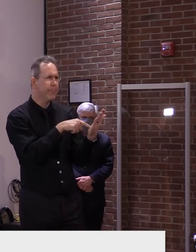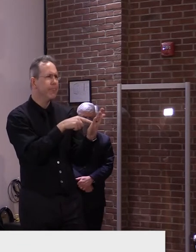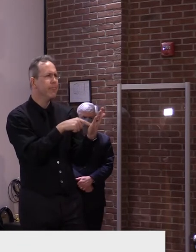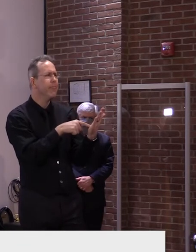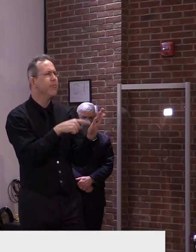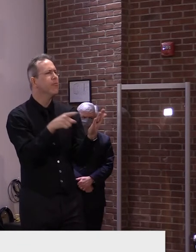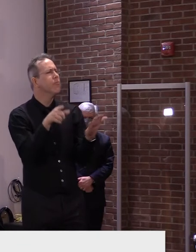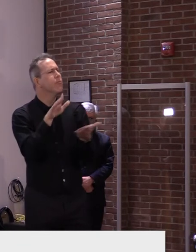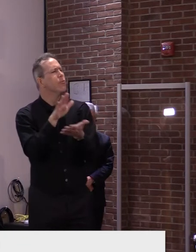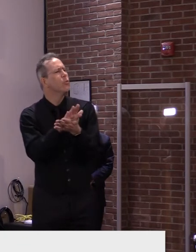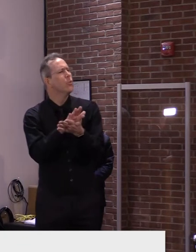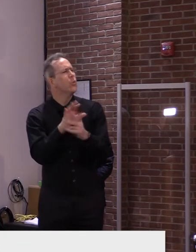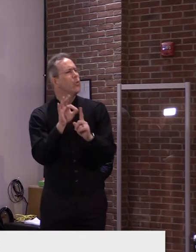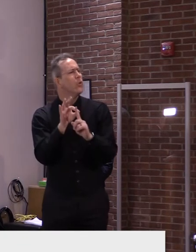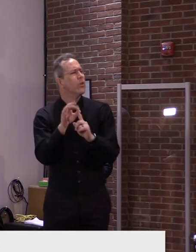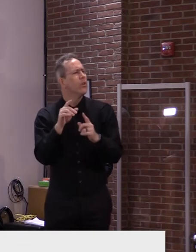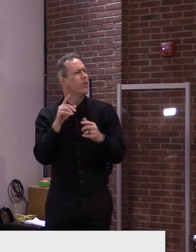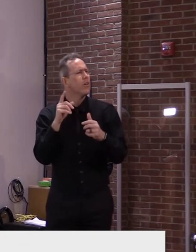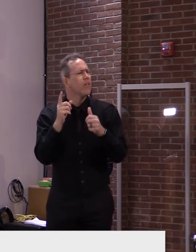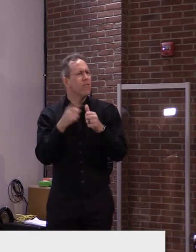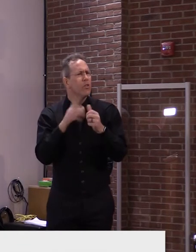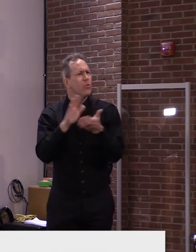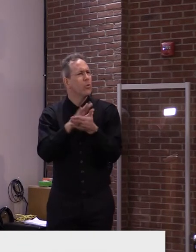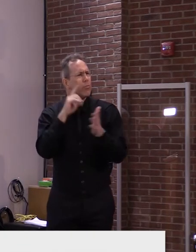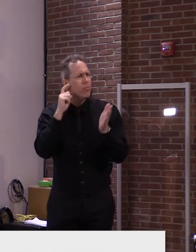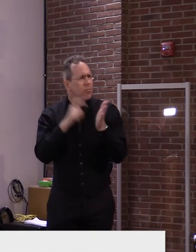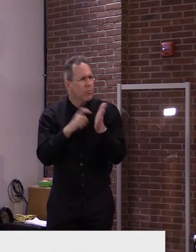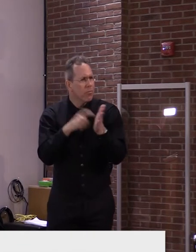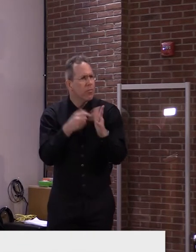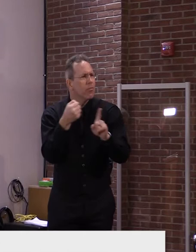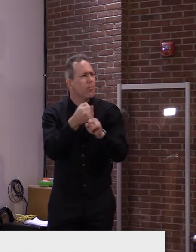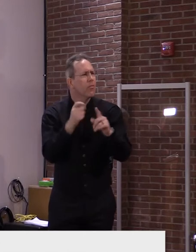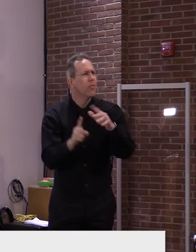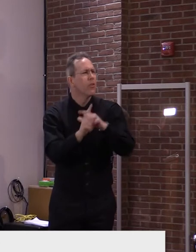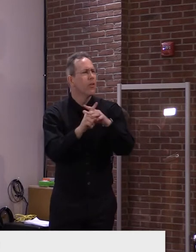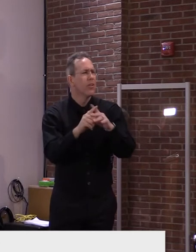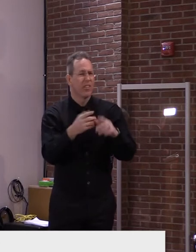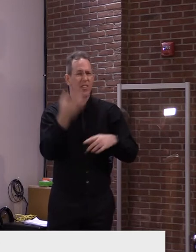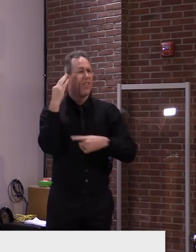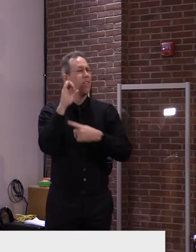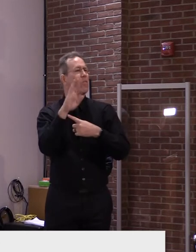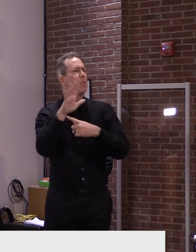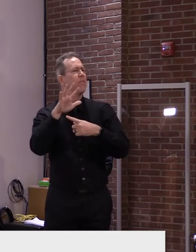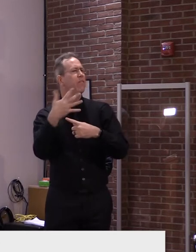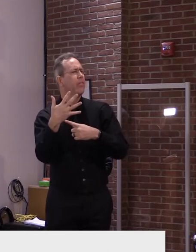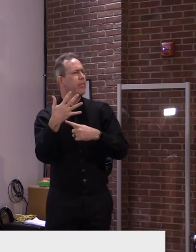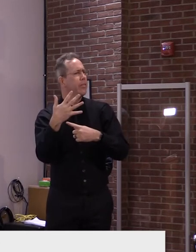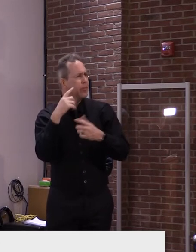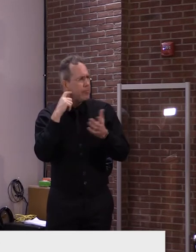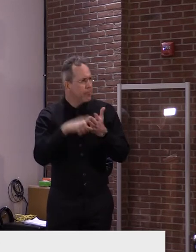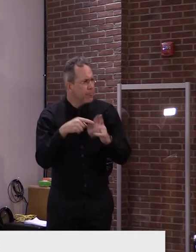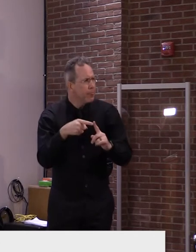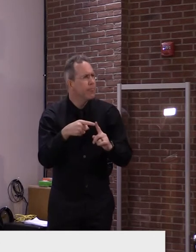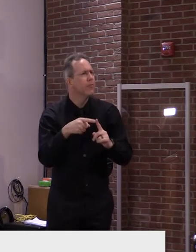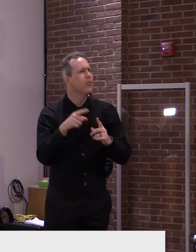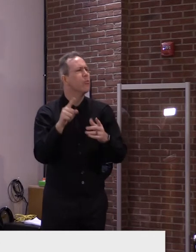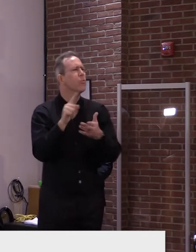first identified an outbreak on February 5th. And yet seven days later, they hosted a varsity basketball game.